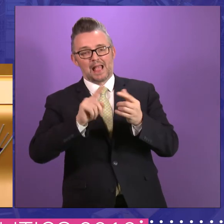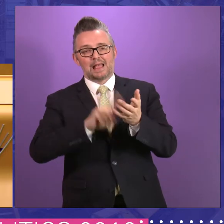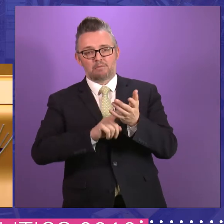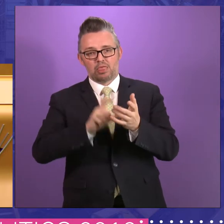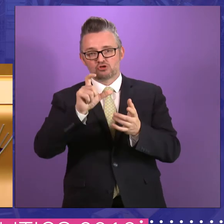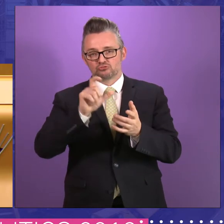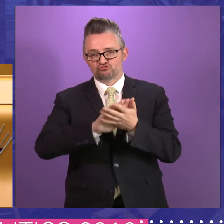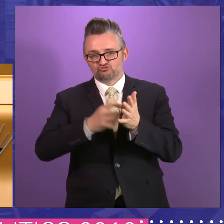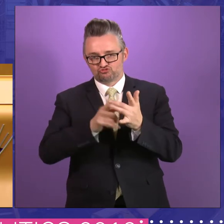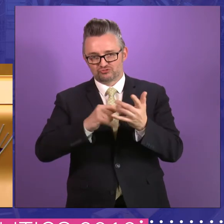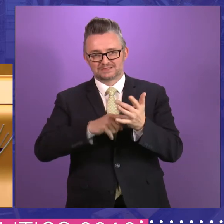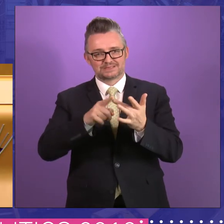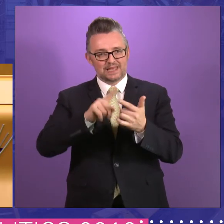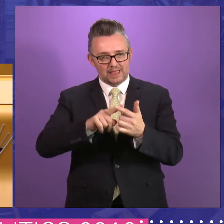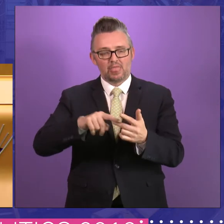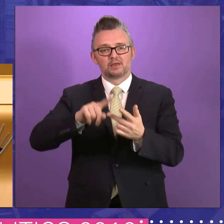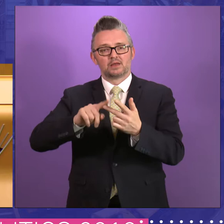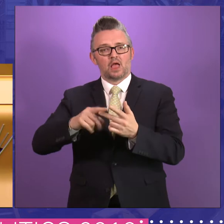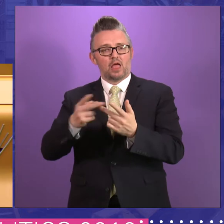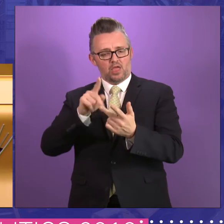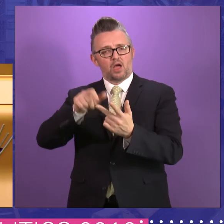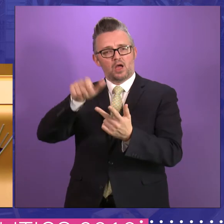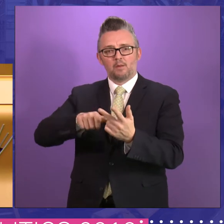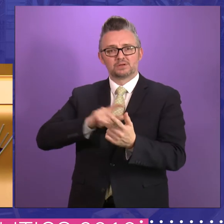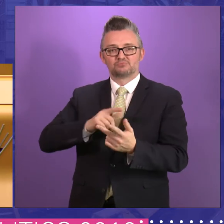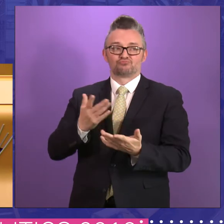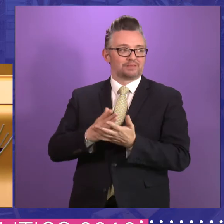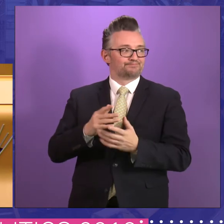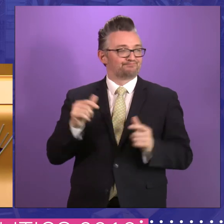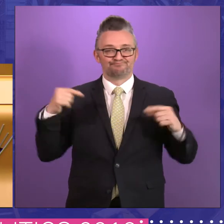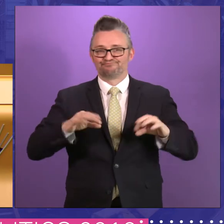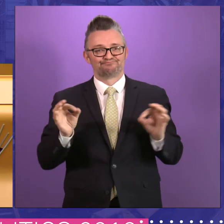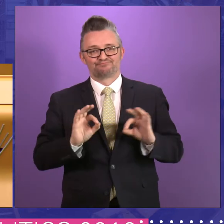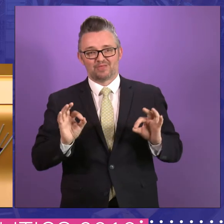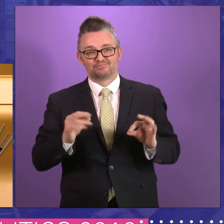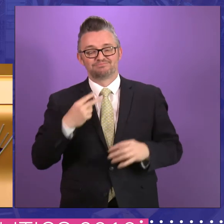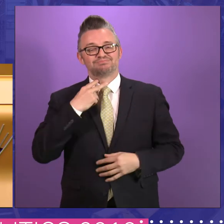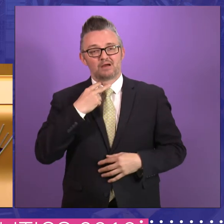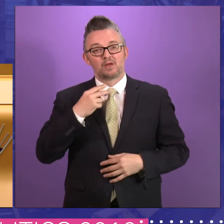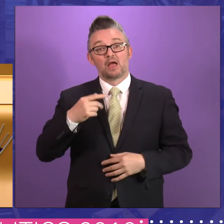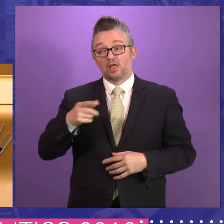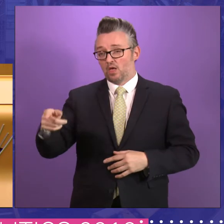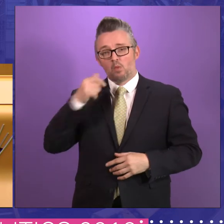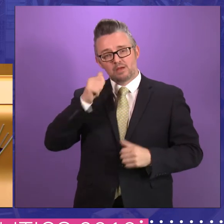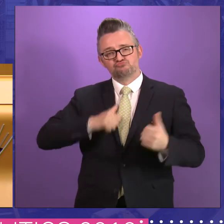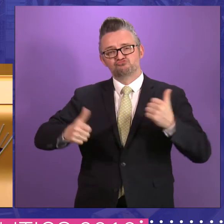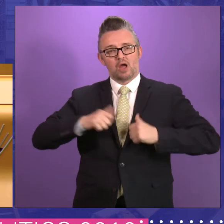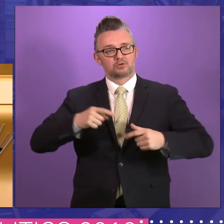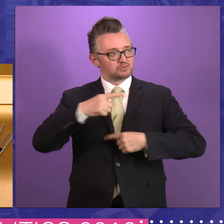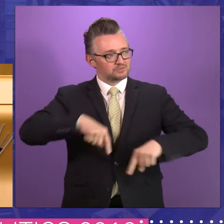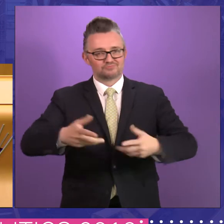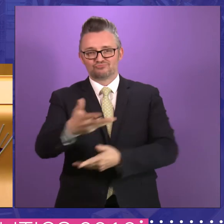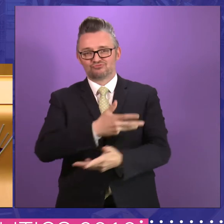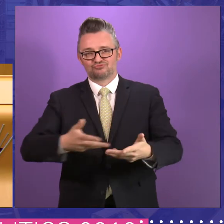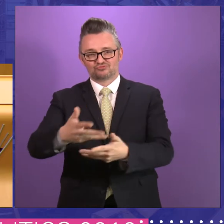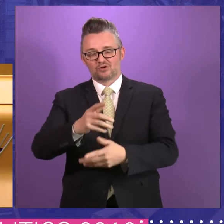on my shoulder. Tragic, they're not here. And I can only think they would be hugely proud that we're here having this discussion. Because I would start